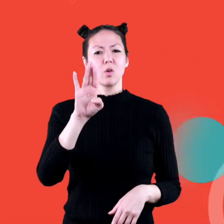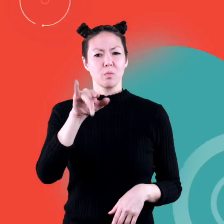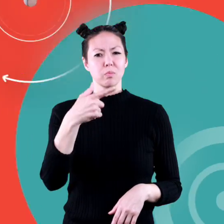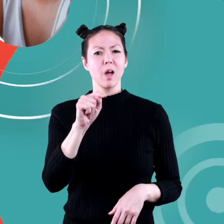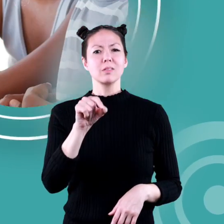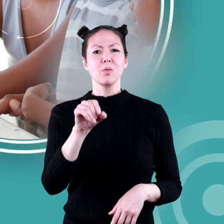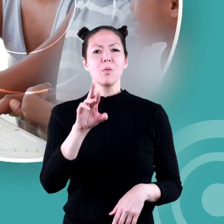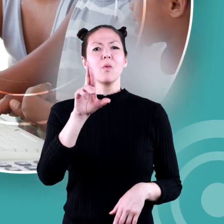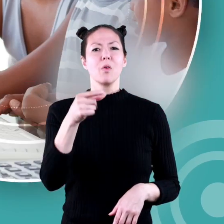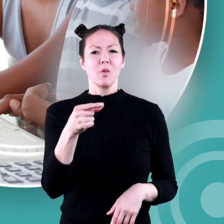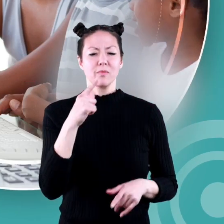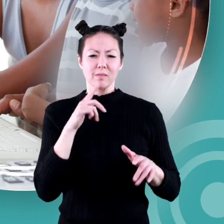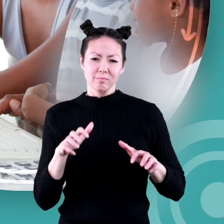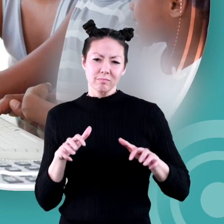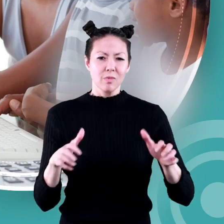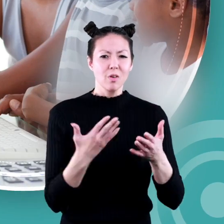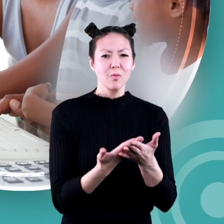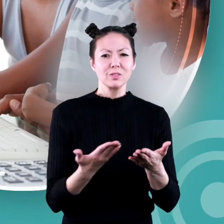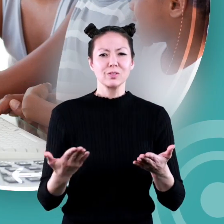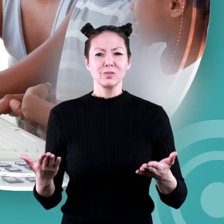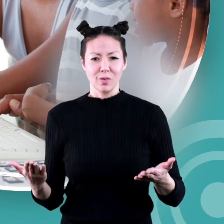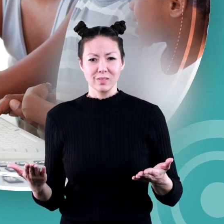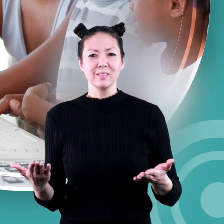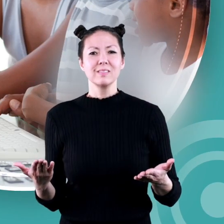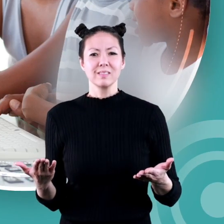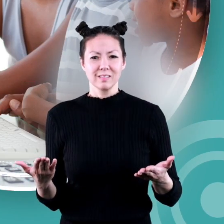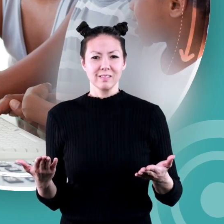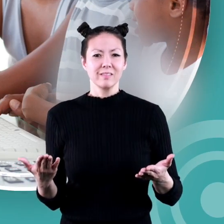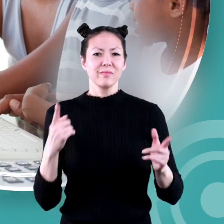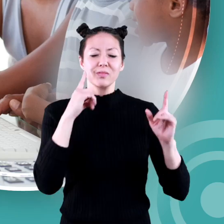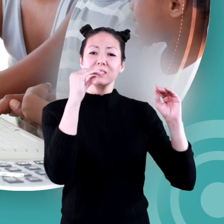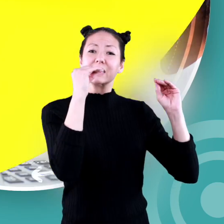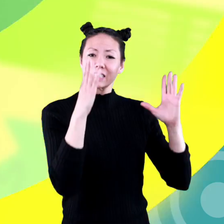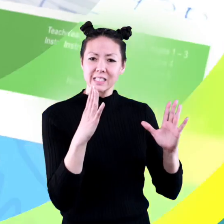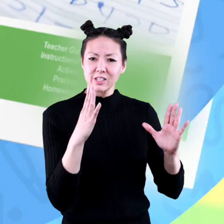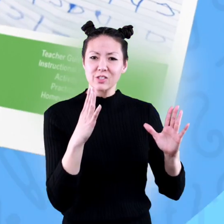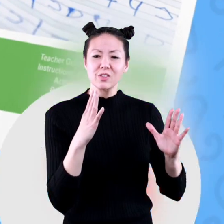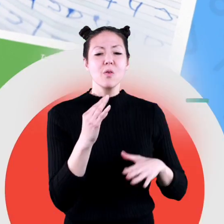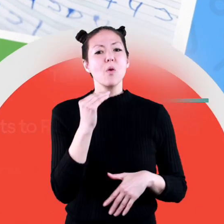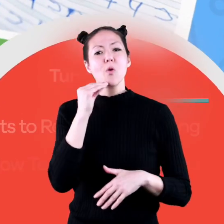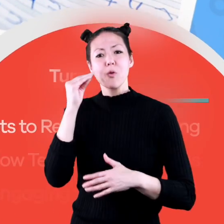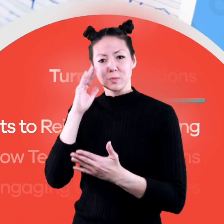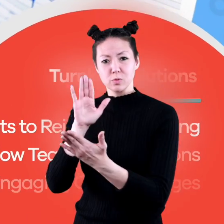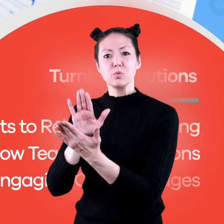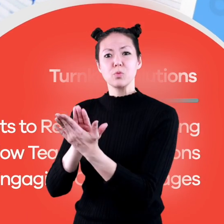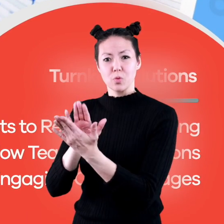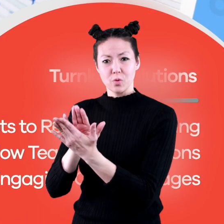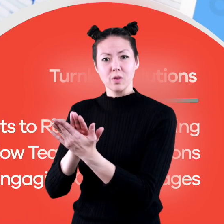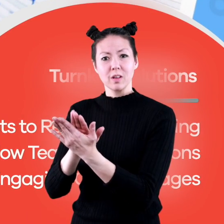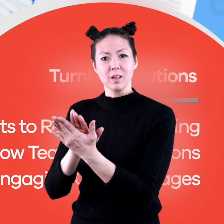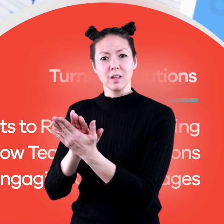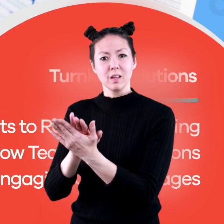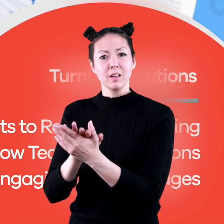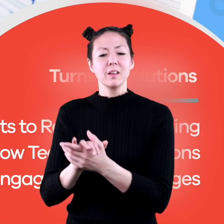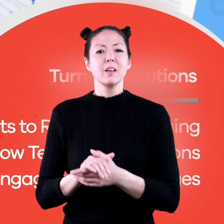LearnBright.org for thousands of free resources and turnkey solutions for teachers and